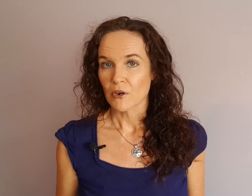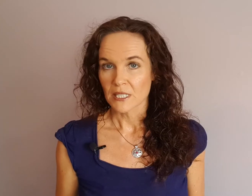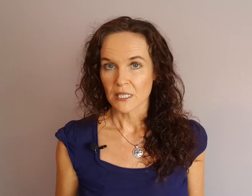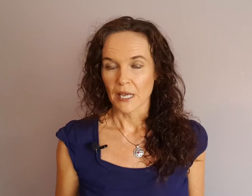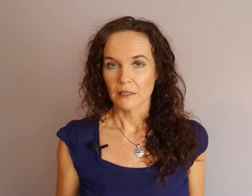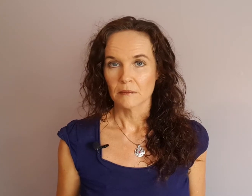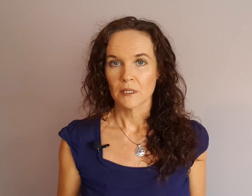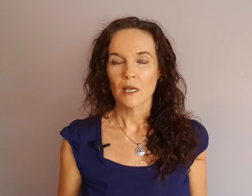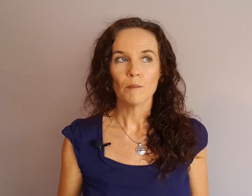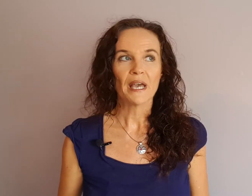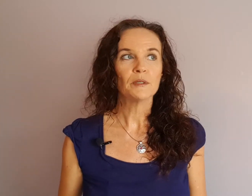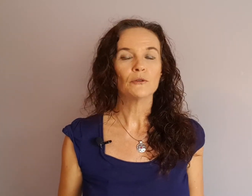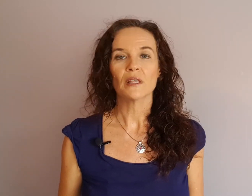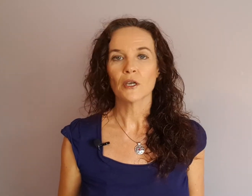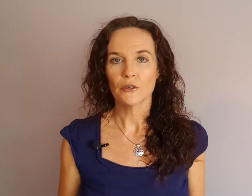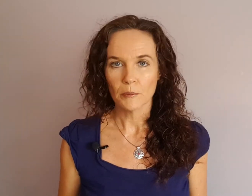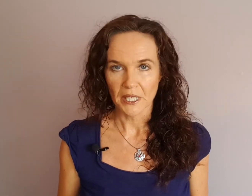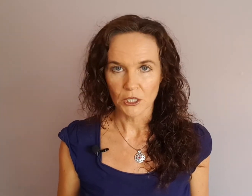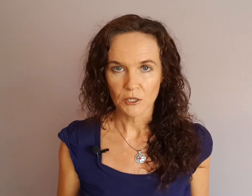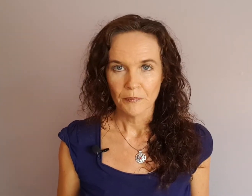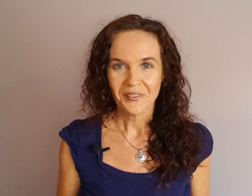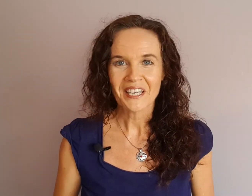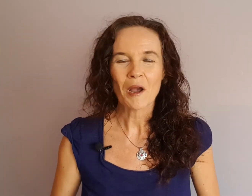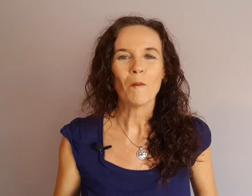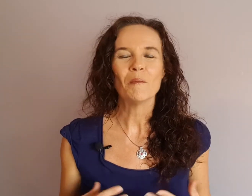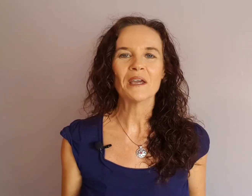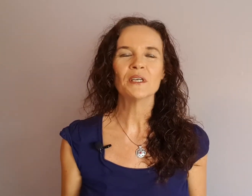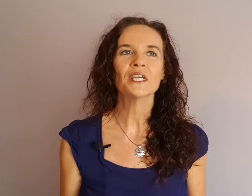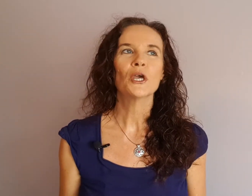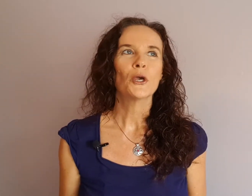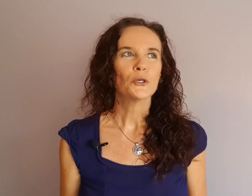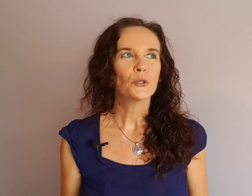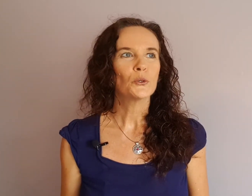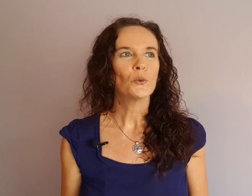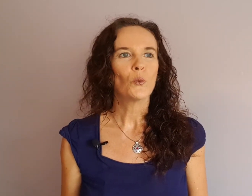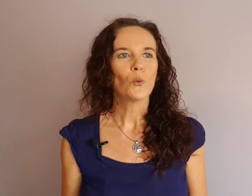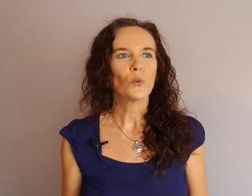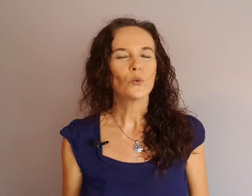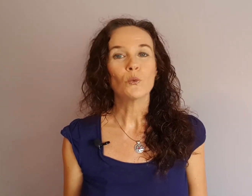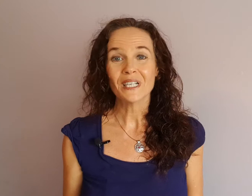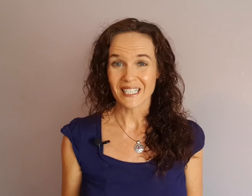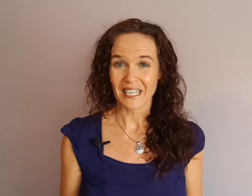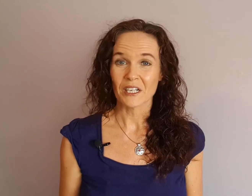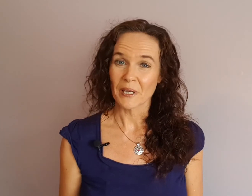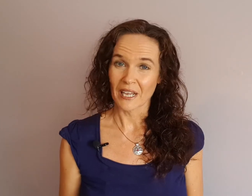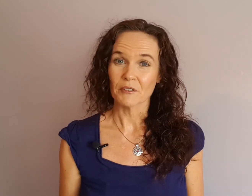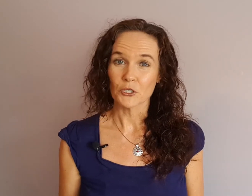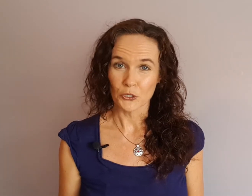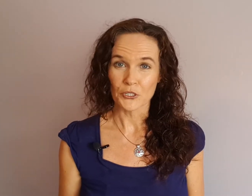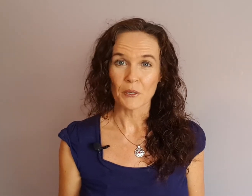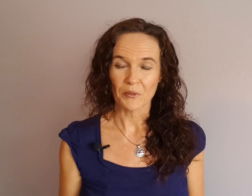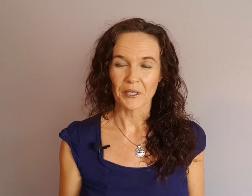procrastinate. Maybe you'd rather go to the beach. Maybe you are really scared about having to do something.